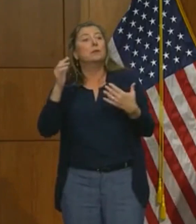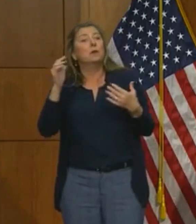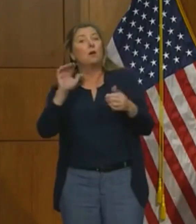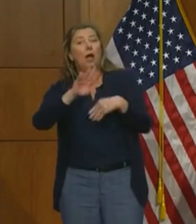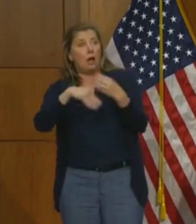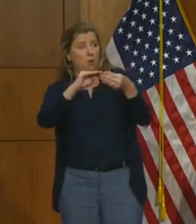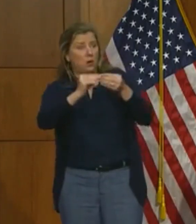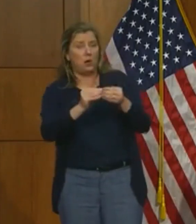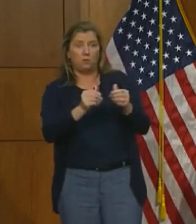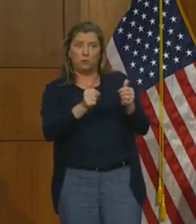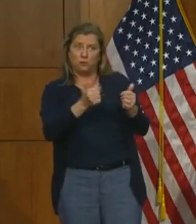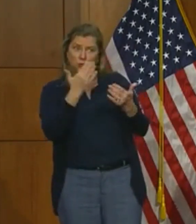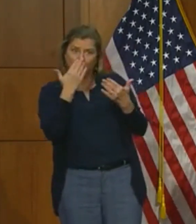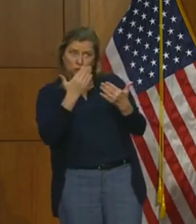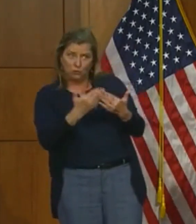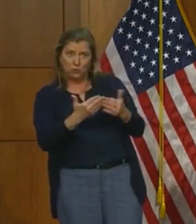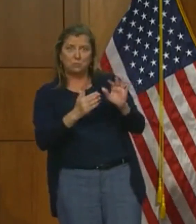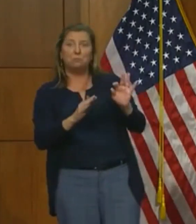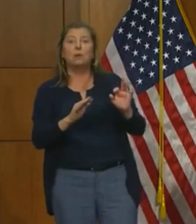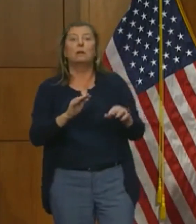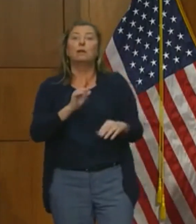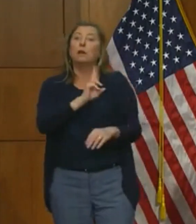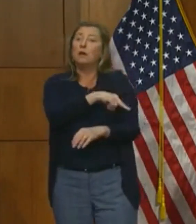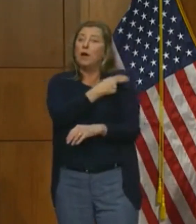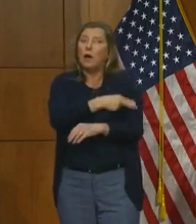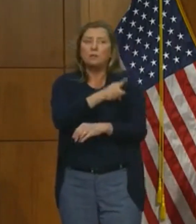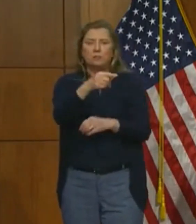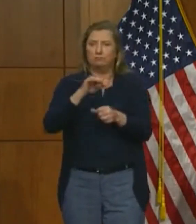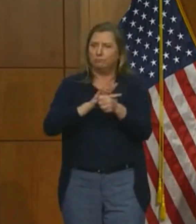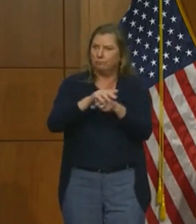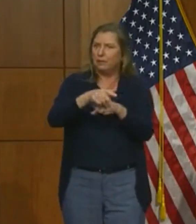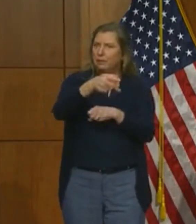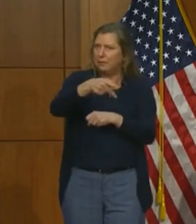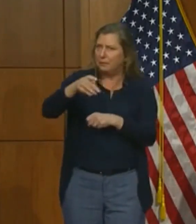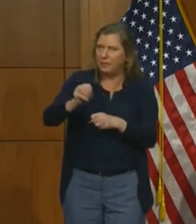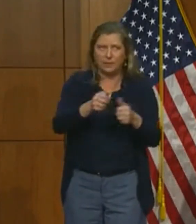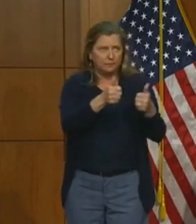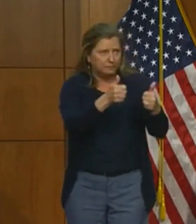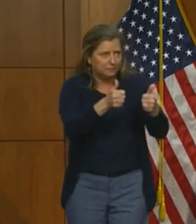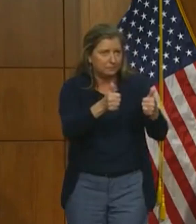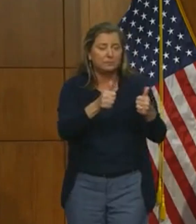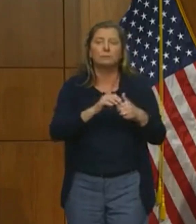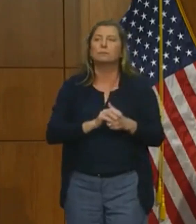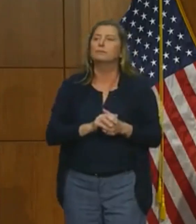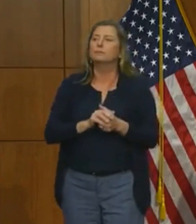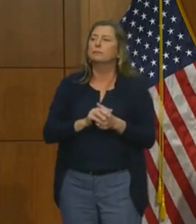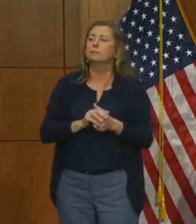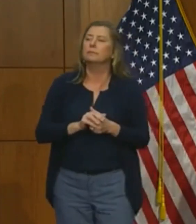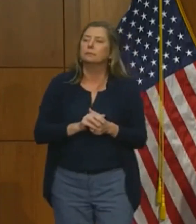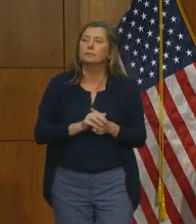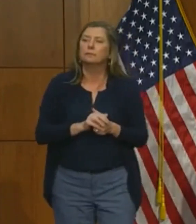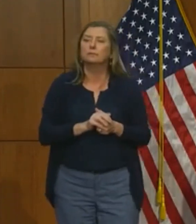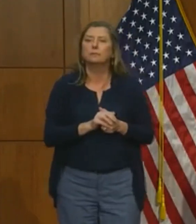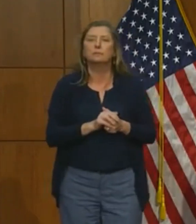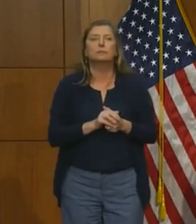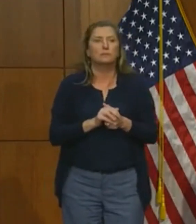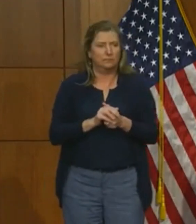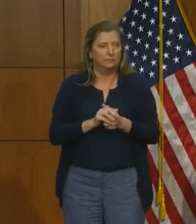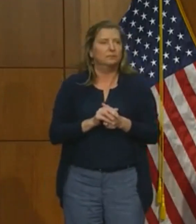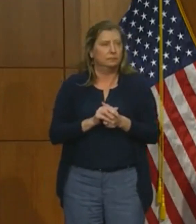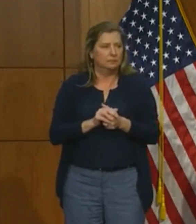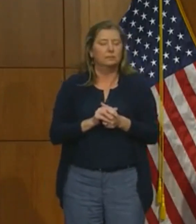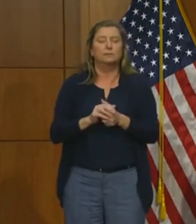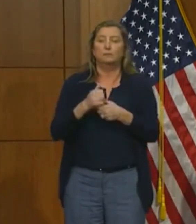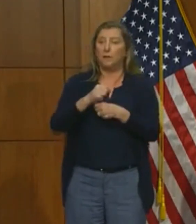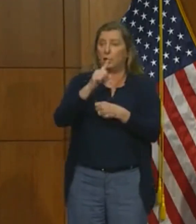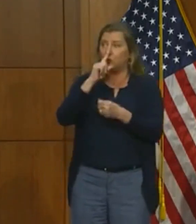Our hospitals do not report any shortage of PPE, and we work continuously to help make sure our medical